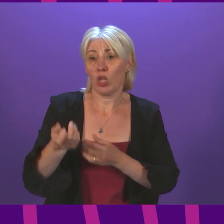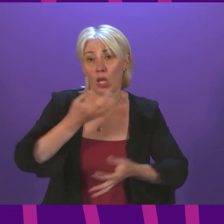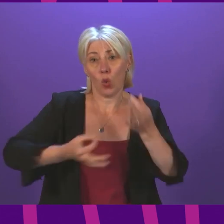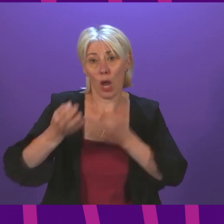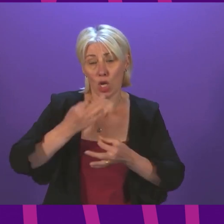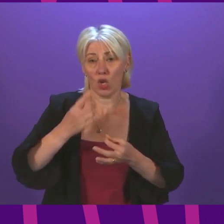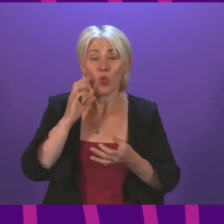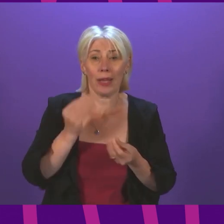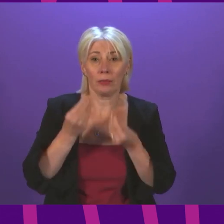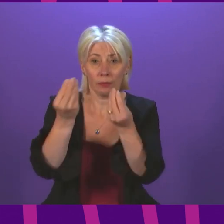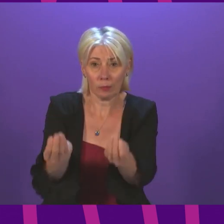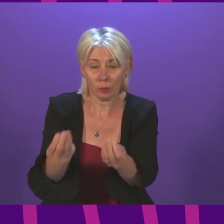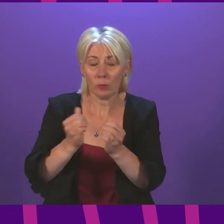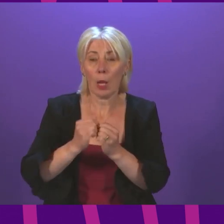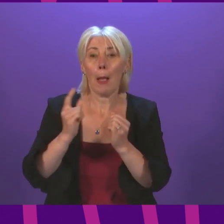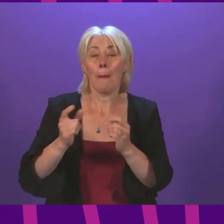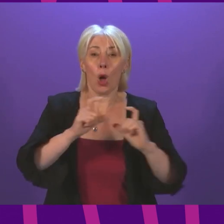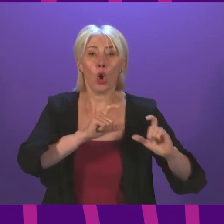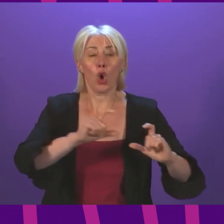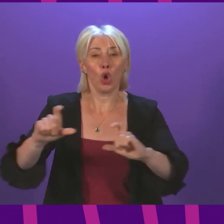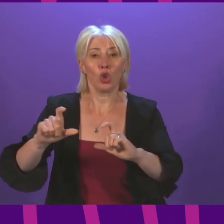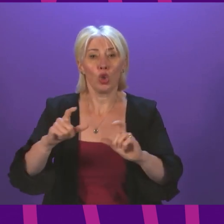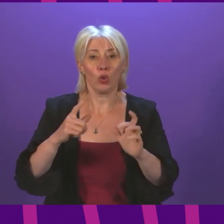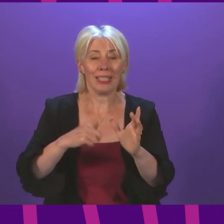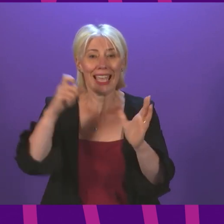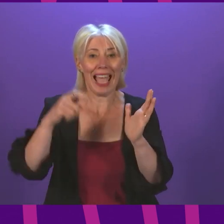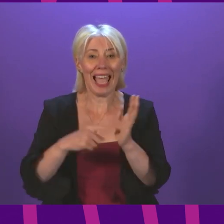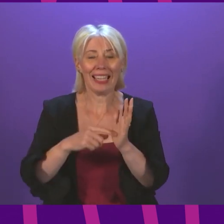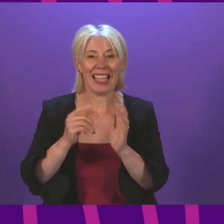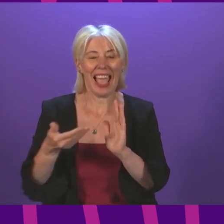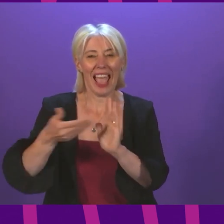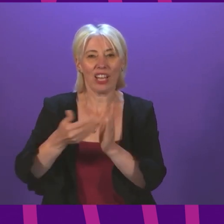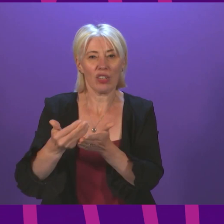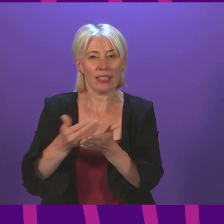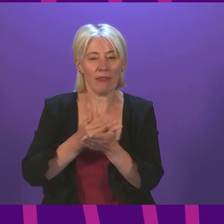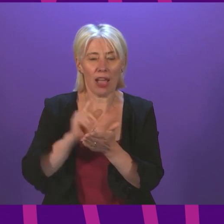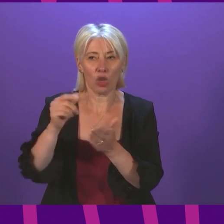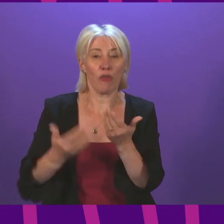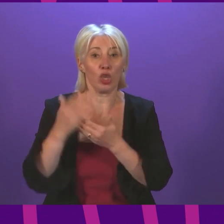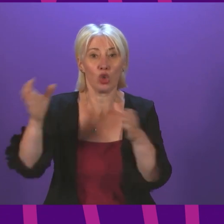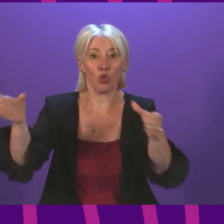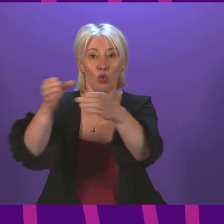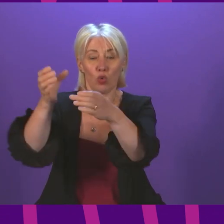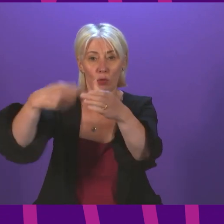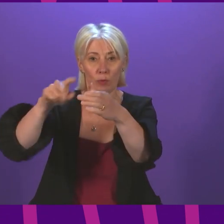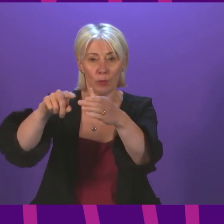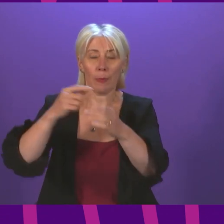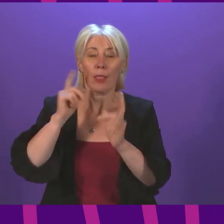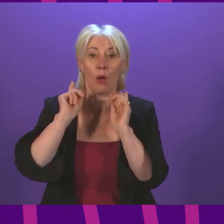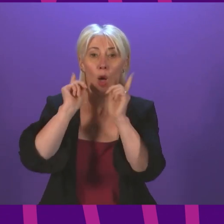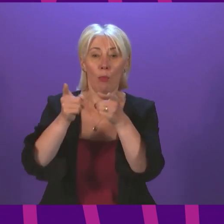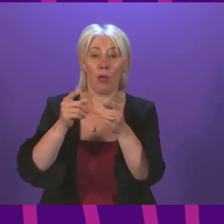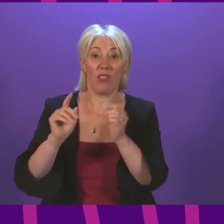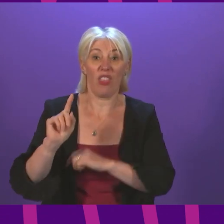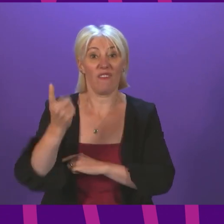But as was expressed, the Continuity Act as an extra safeguard to the independence of the new body provides that the appointment of the first